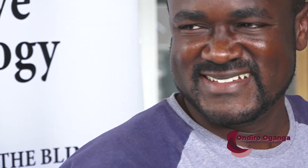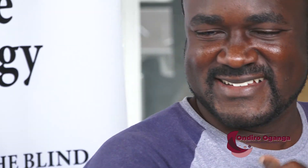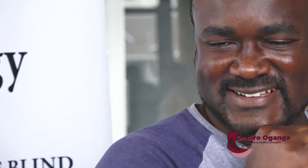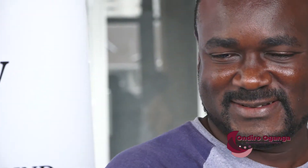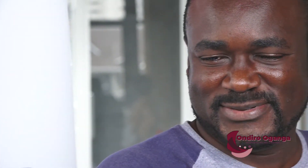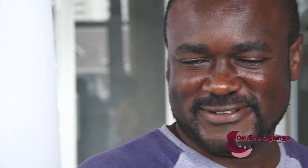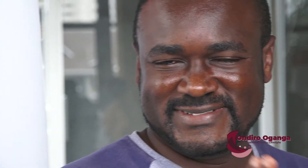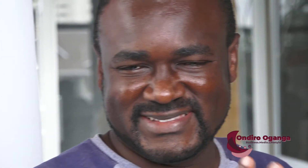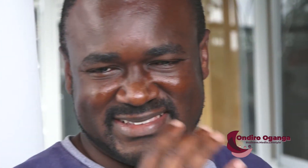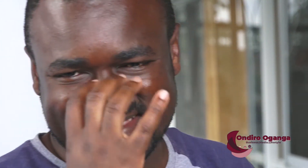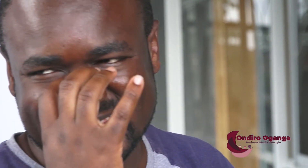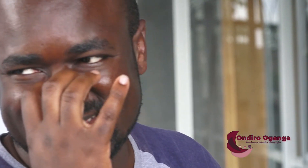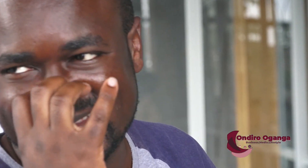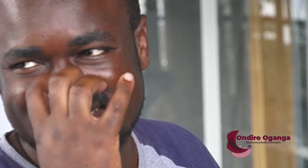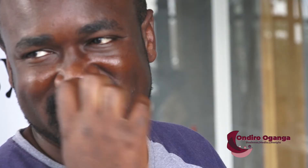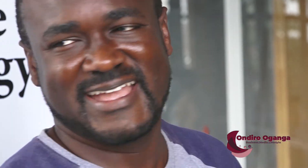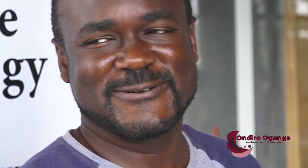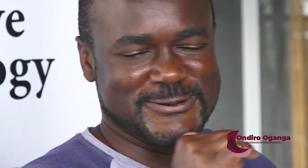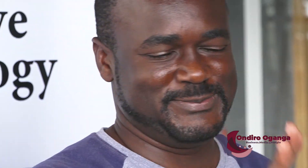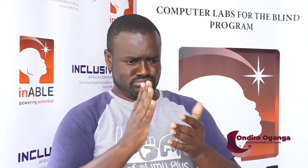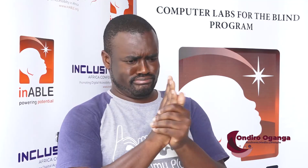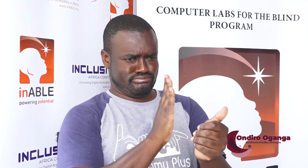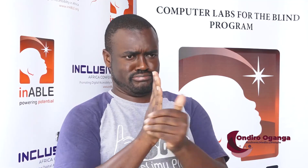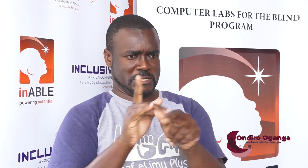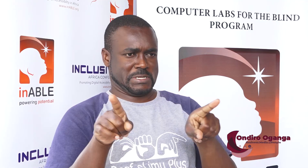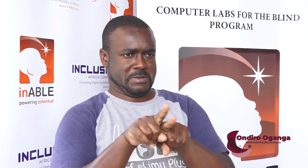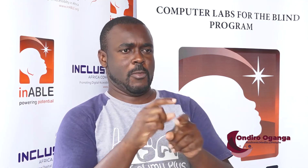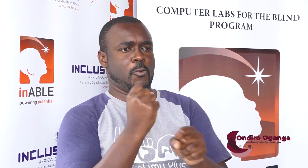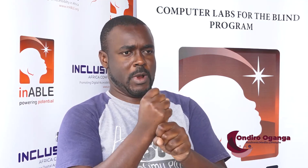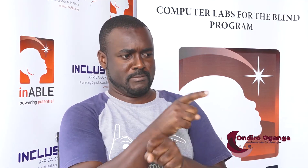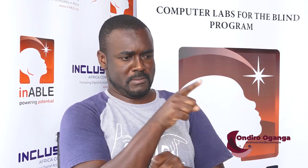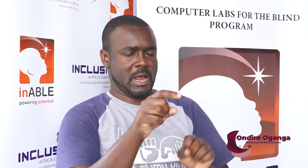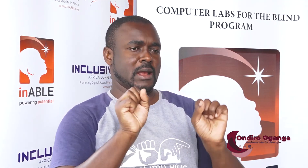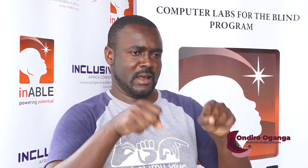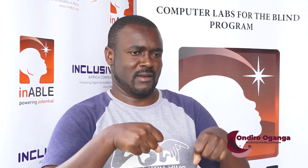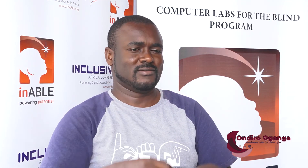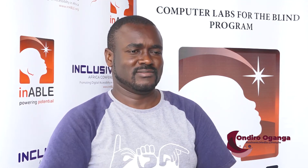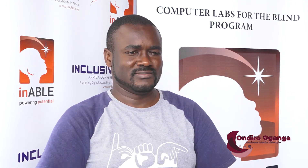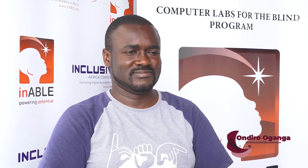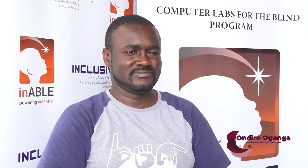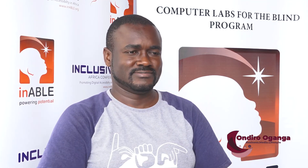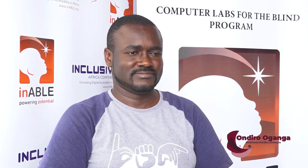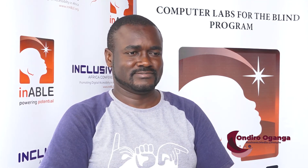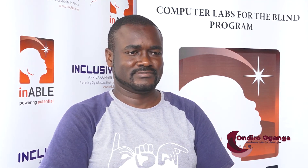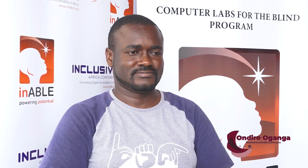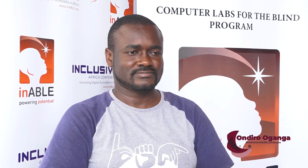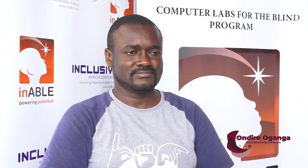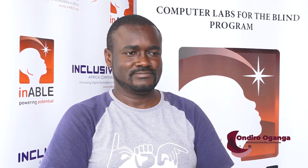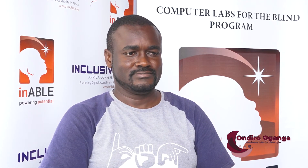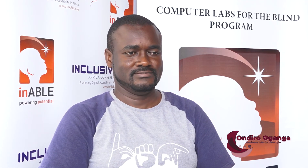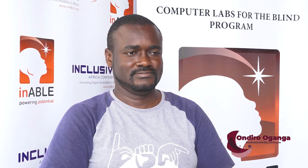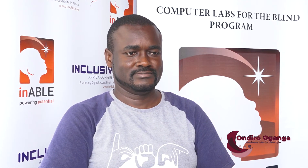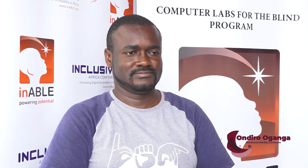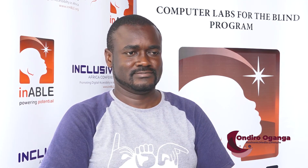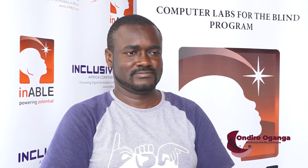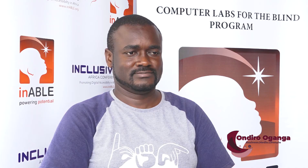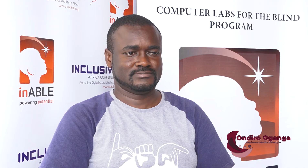So if we have hearing people who can develop these apps, it's okay, but we need to interact with the deaf